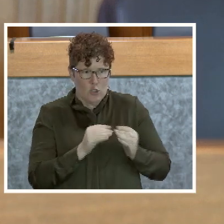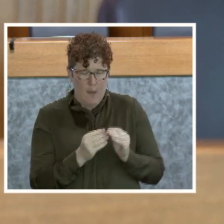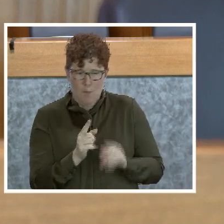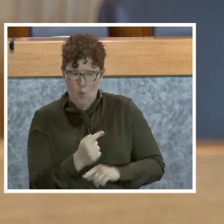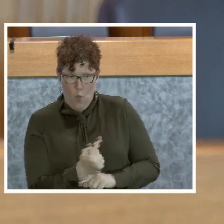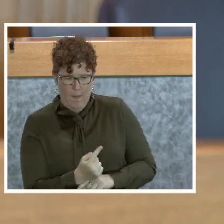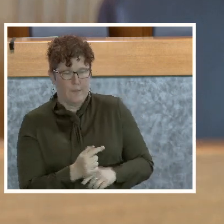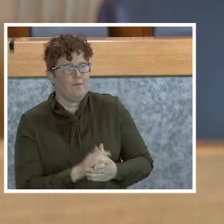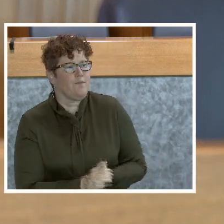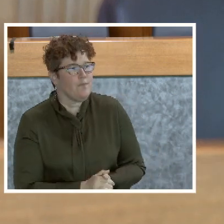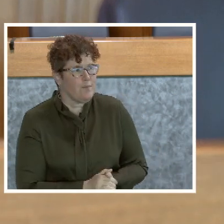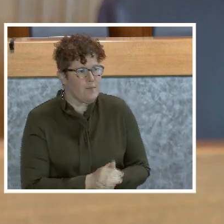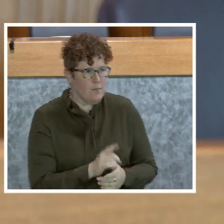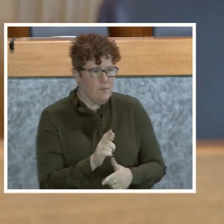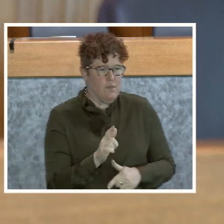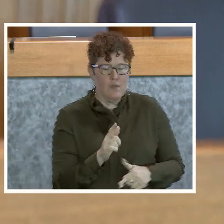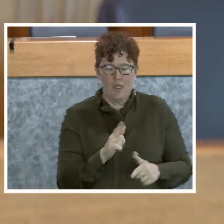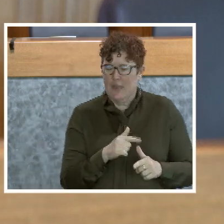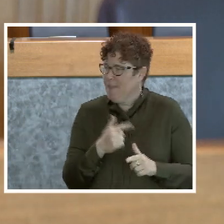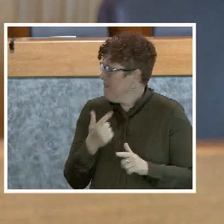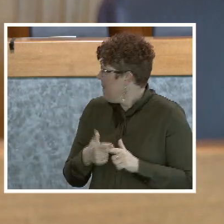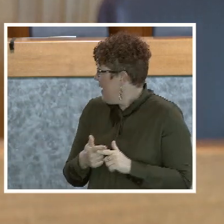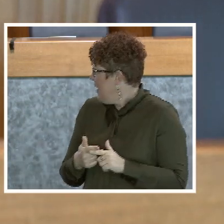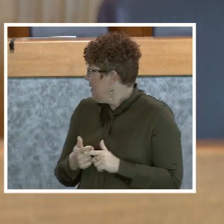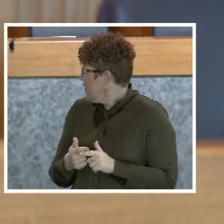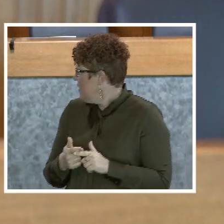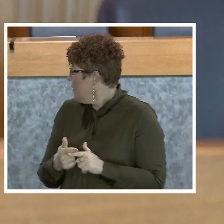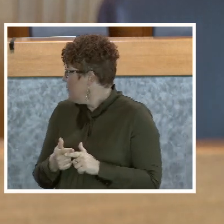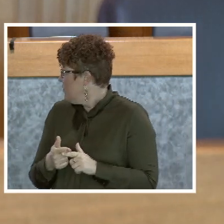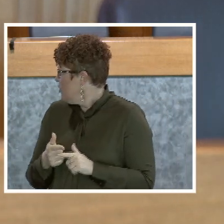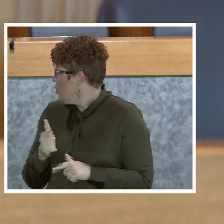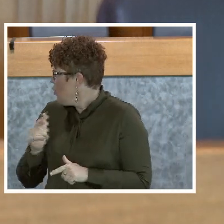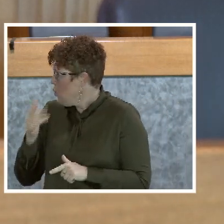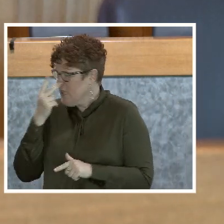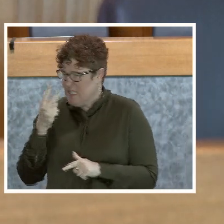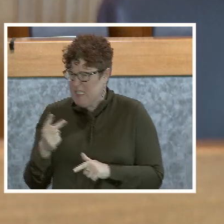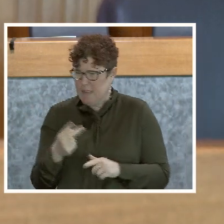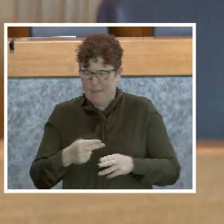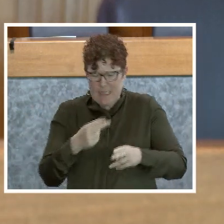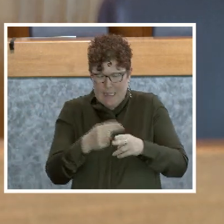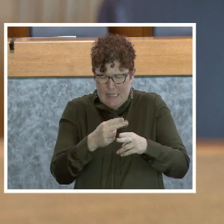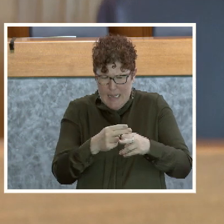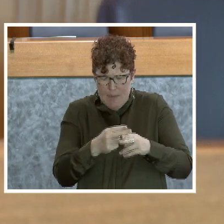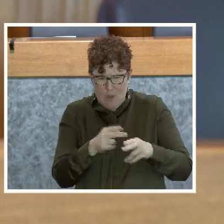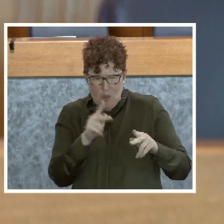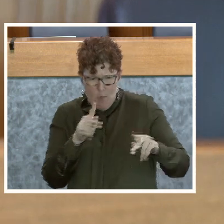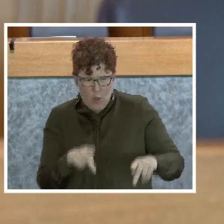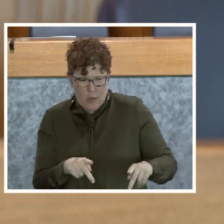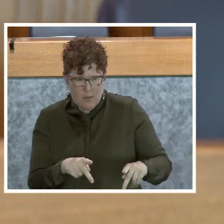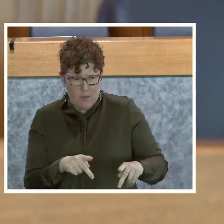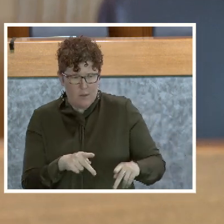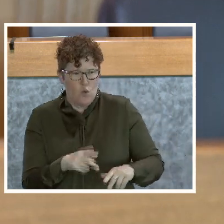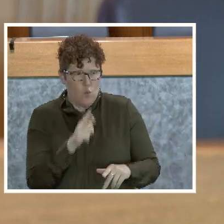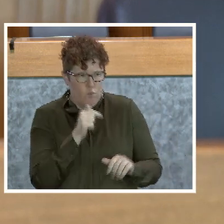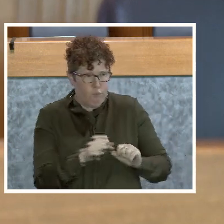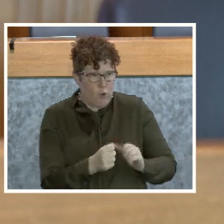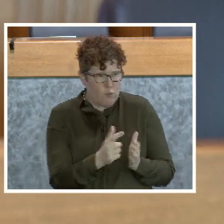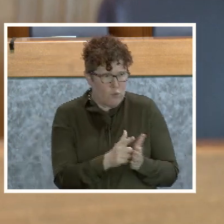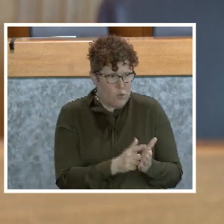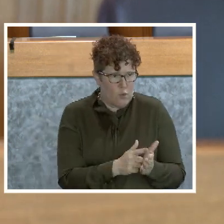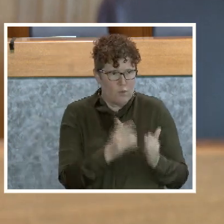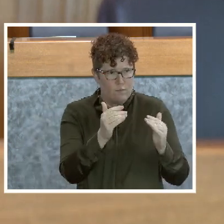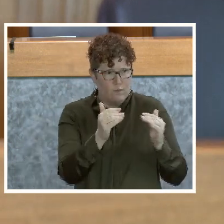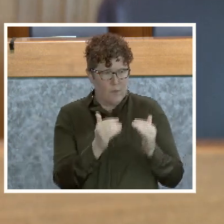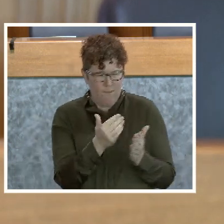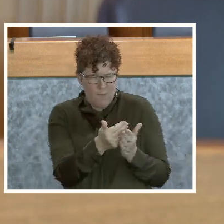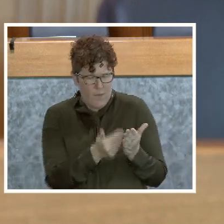You will then pull up a tile very much like an offender notification that has the name of the person who's holding that, the respondent in that protective order. You'll